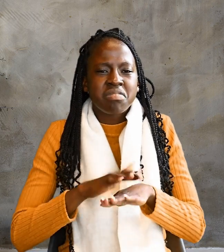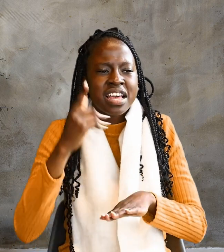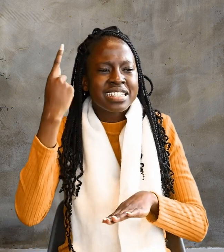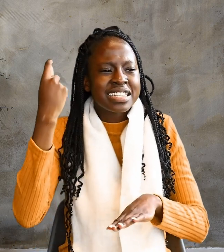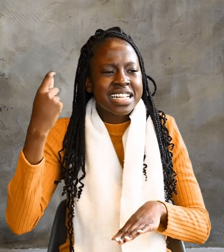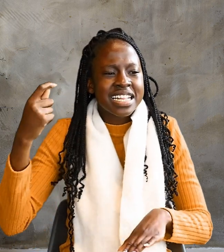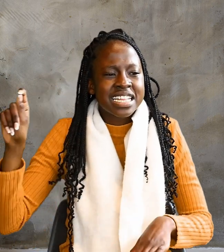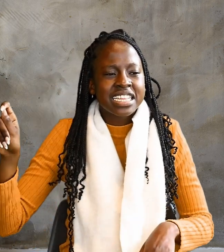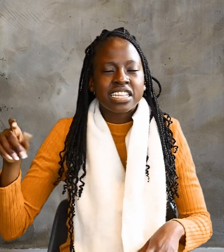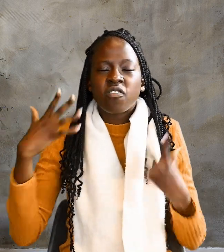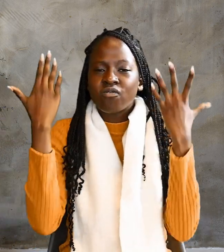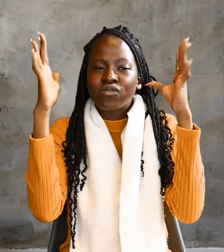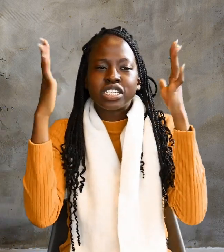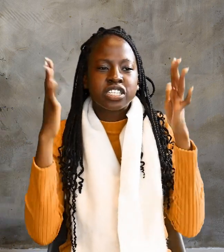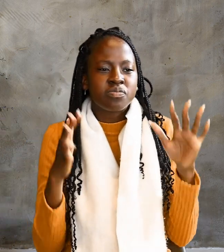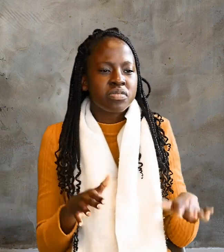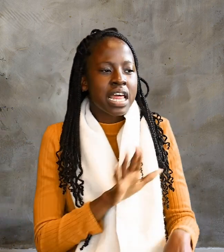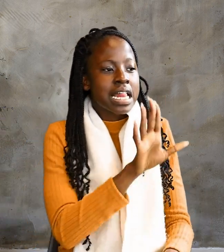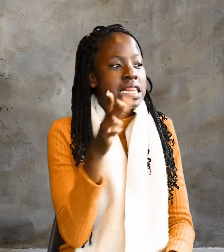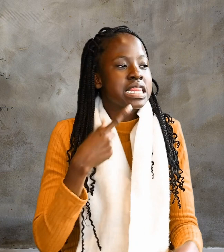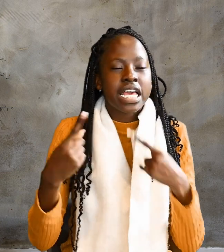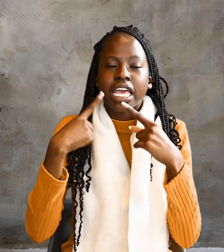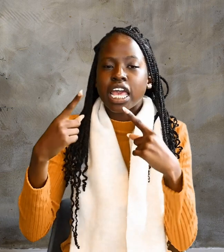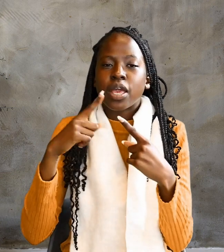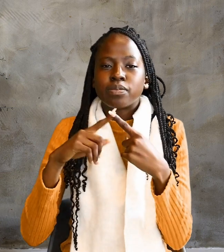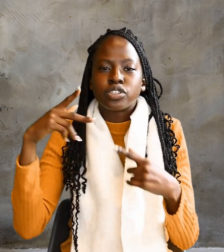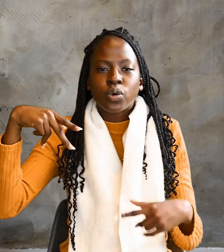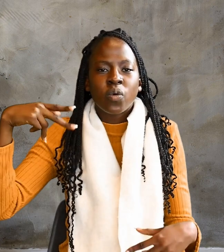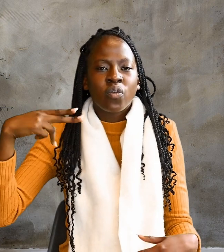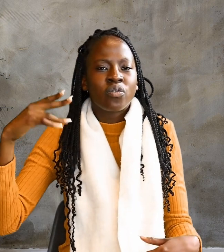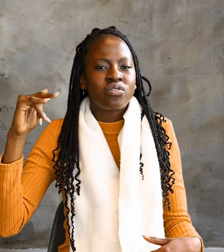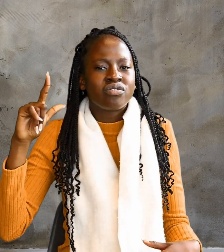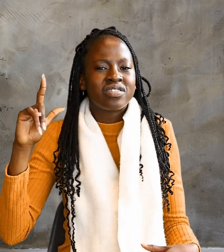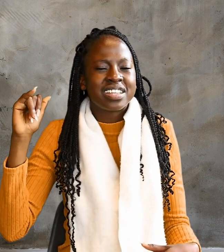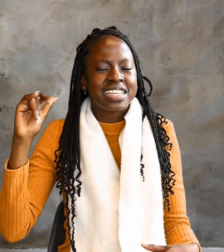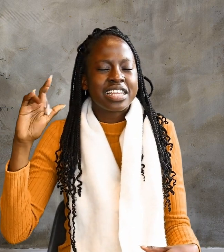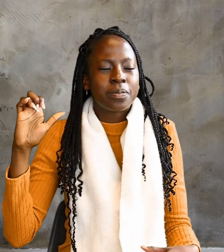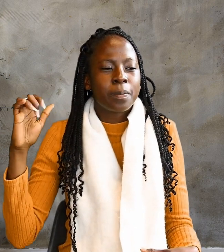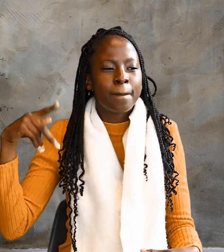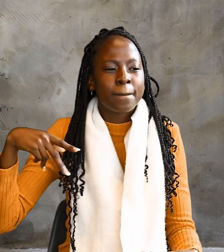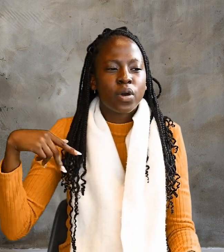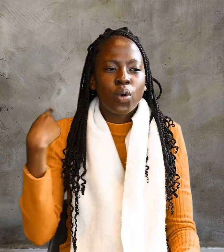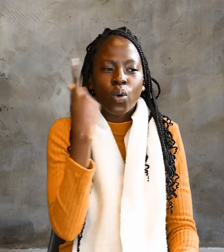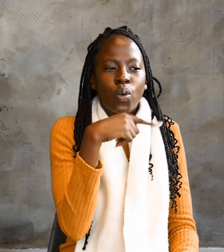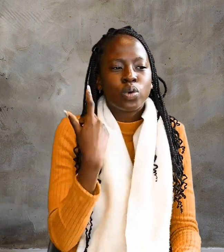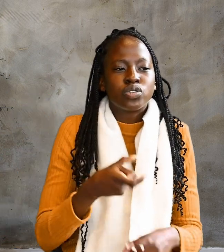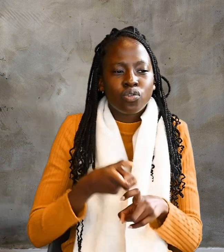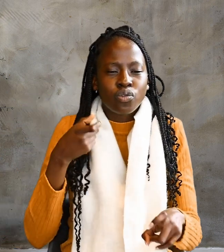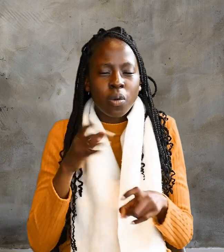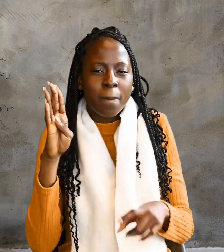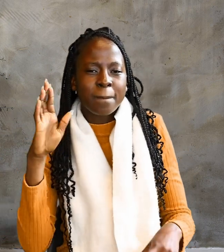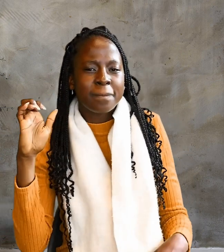They came to Philip, who was from Bethsaida in Galilee, with a request.